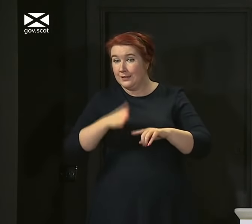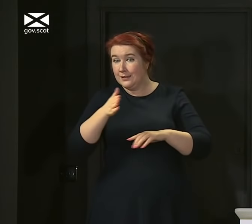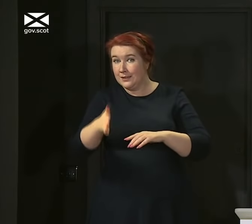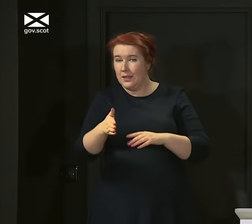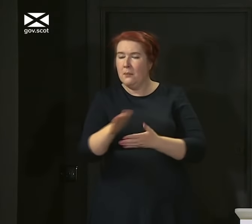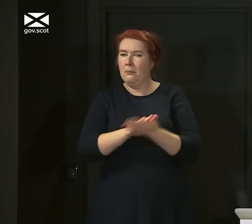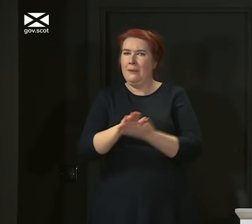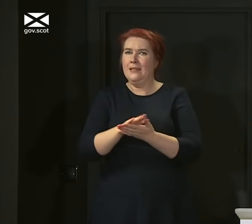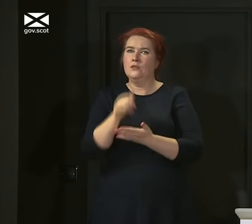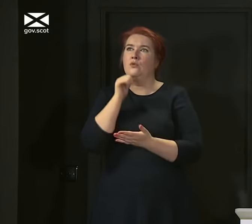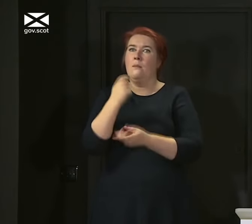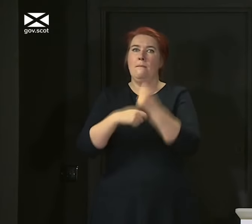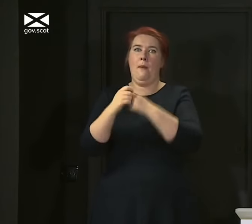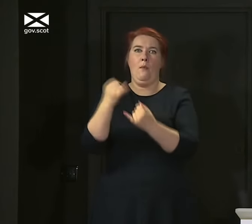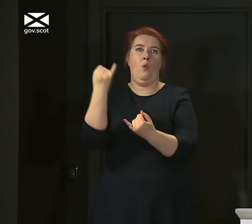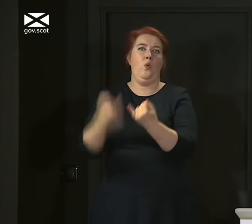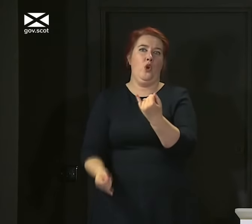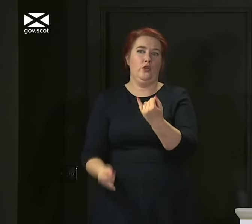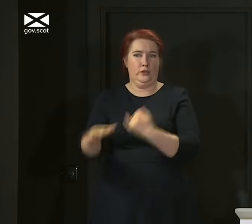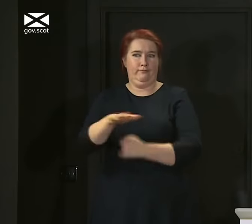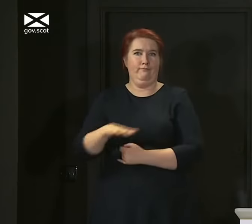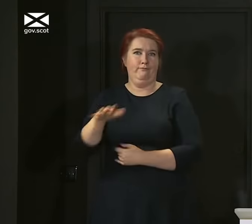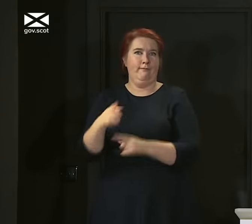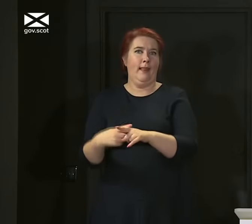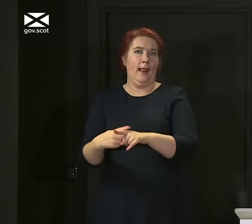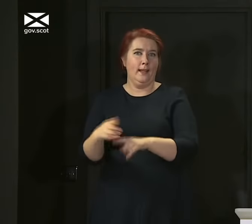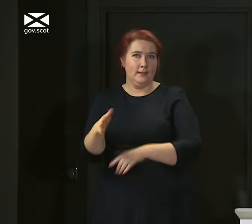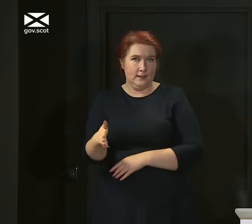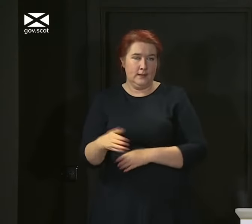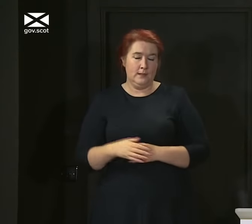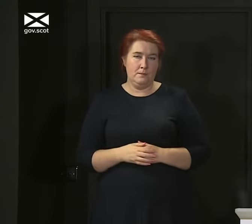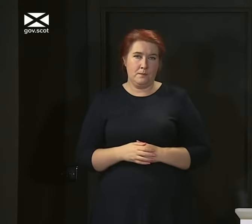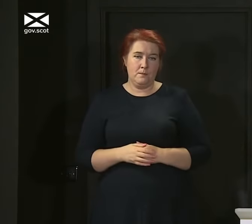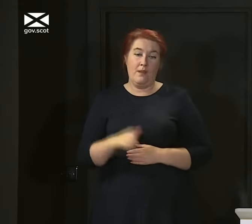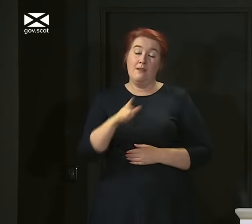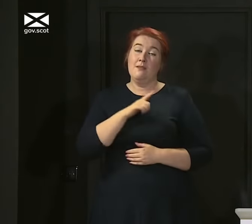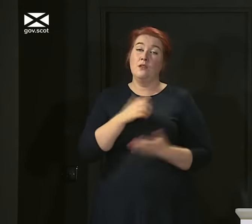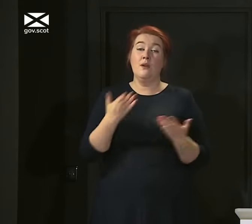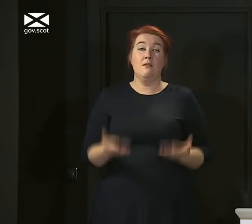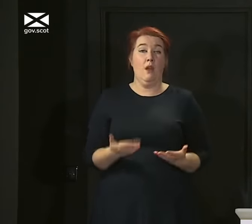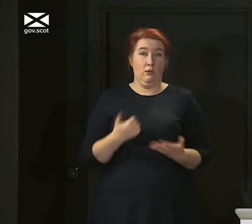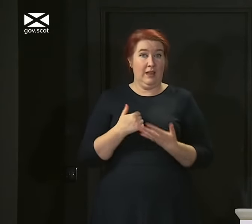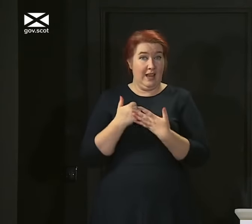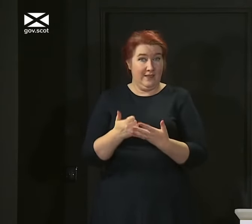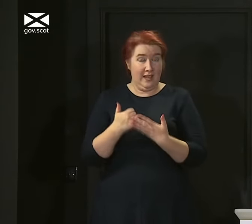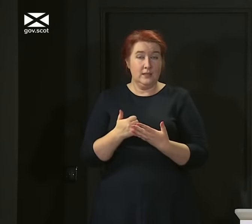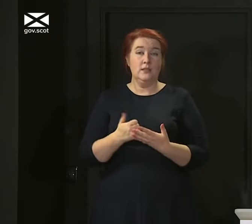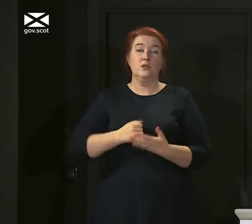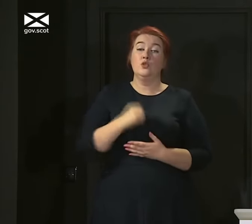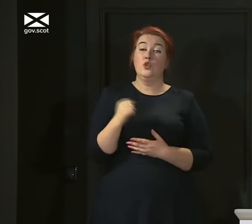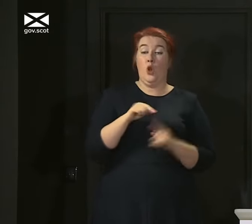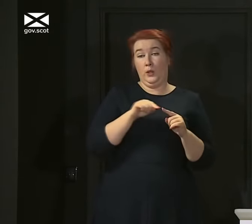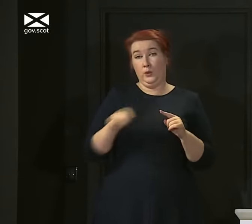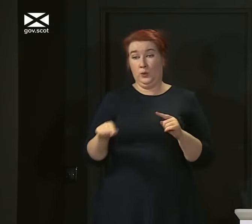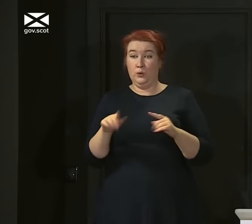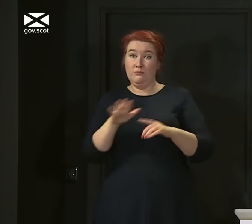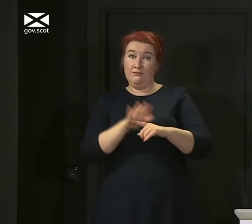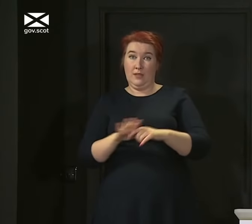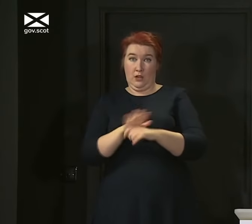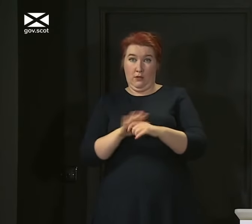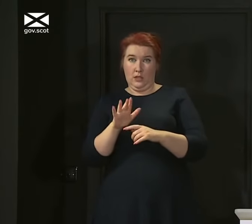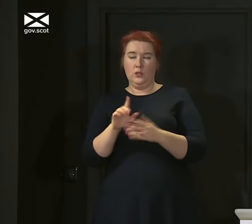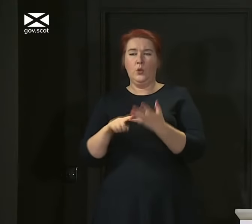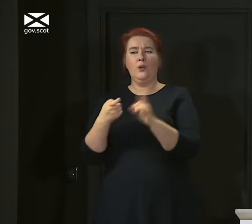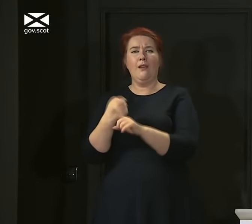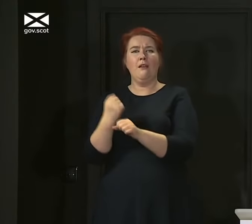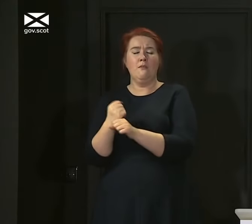exacerbate the challenge that they are already facing. We are therefore now advising that travel between Scotland and the areas covered by